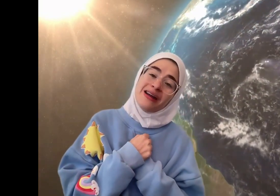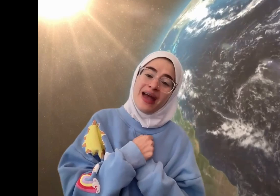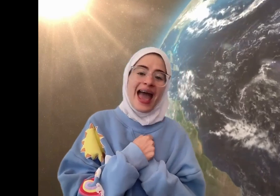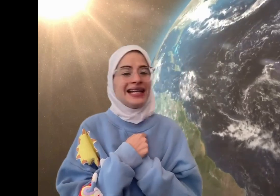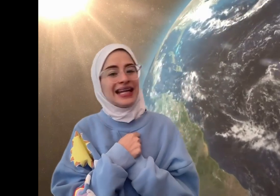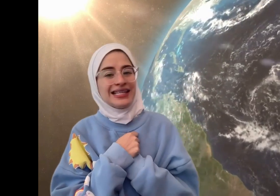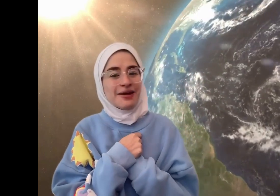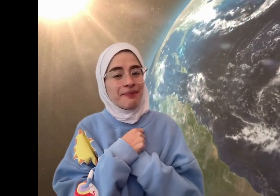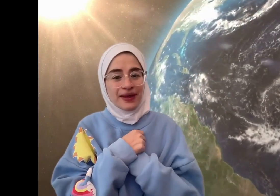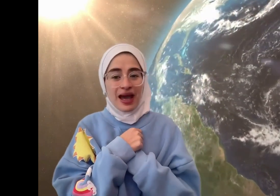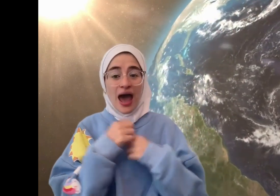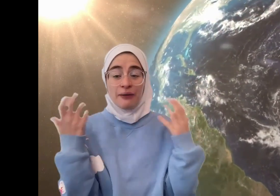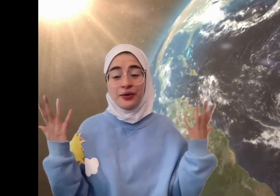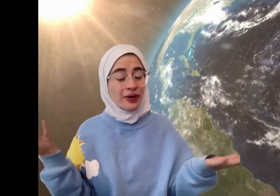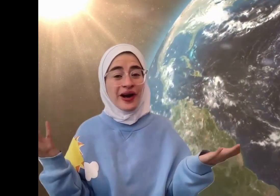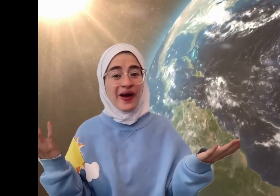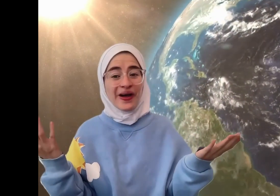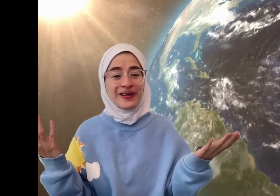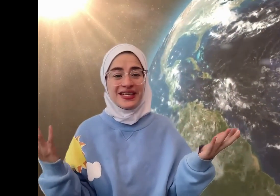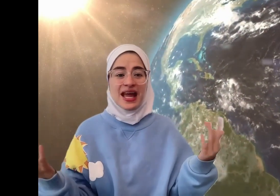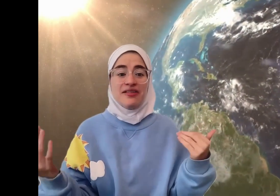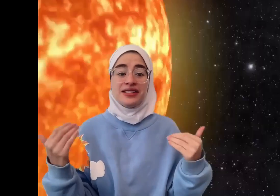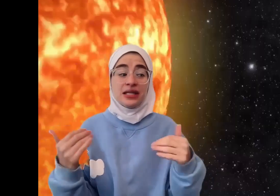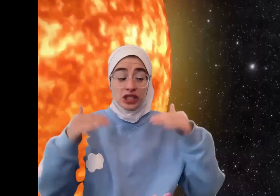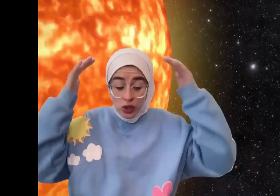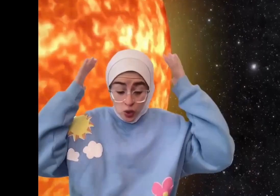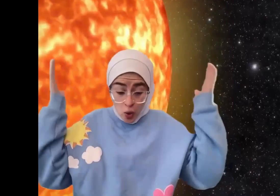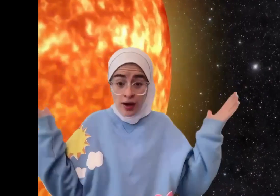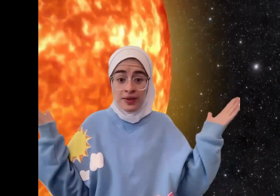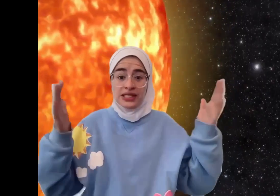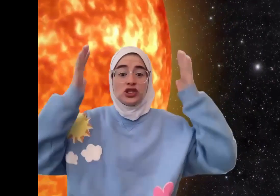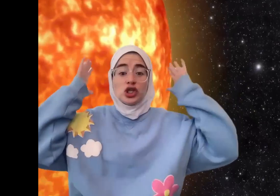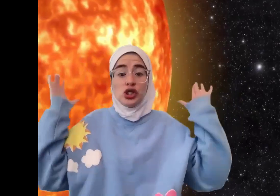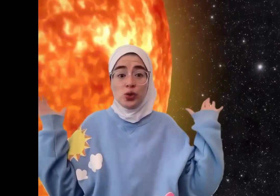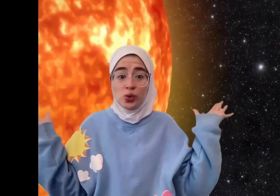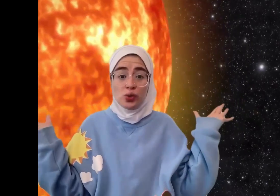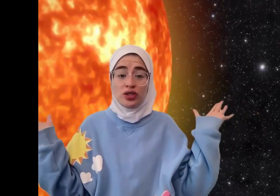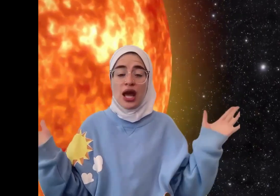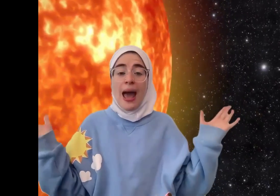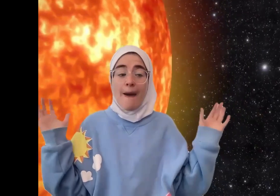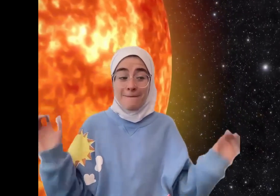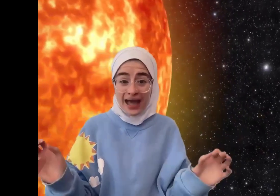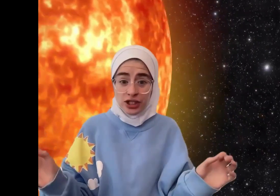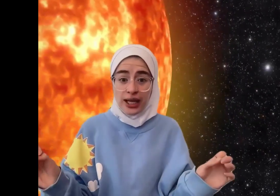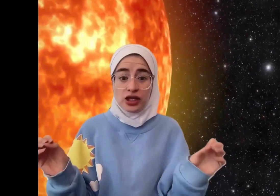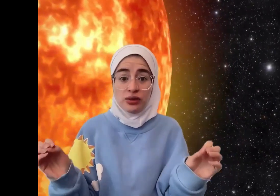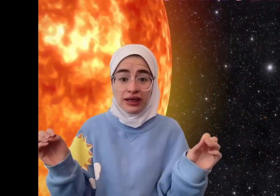and lights up our world. The sun is enormous. It's huge. Imagine, you can